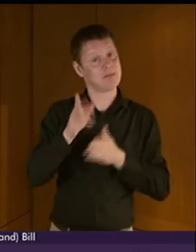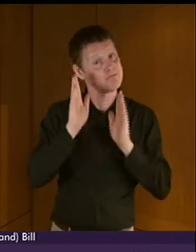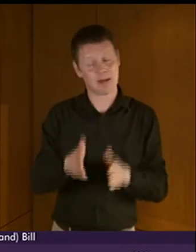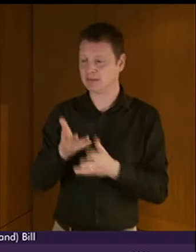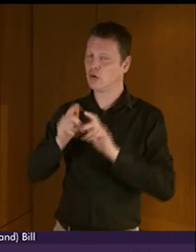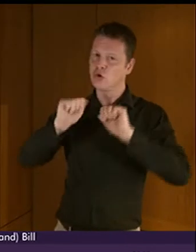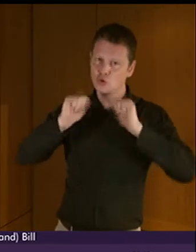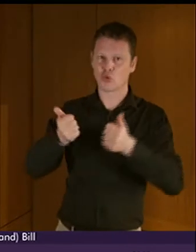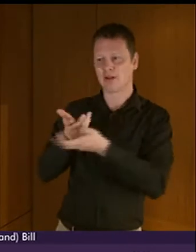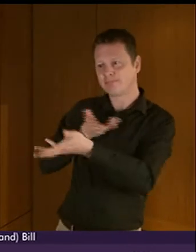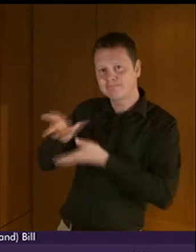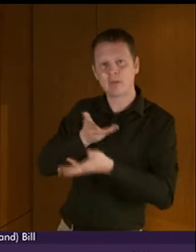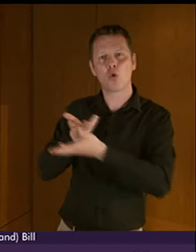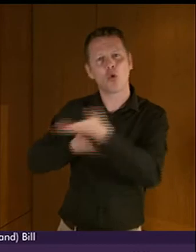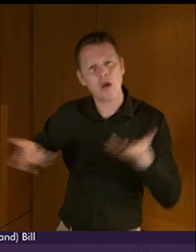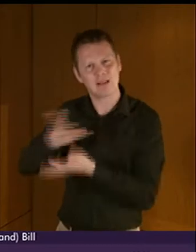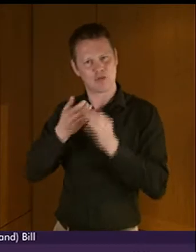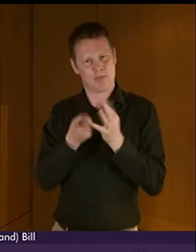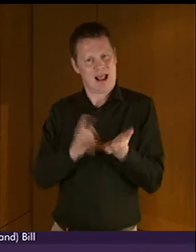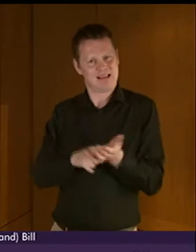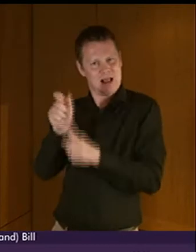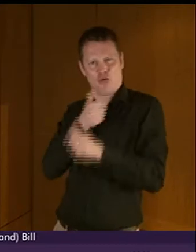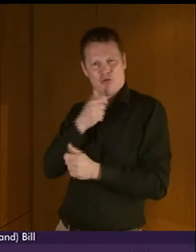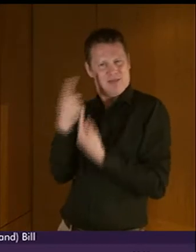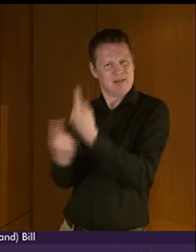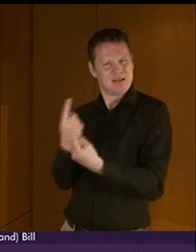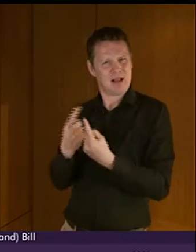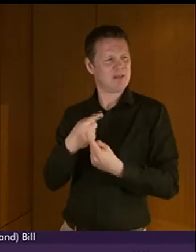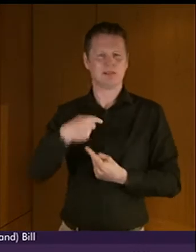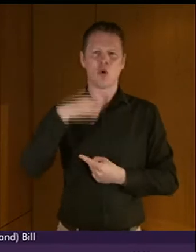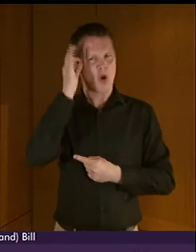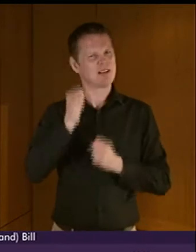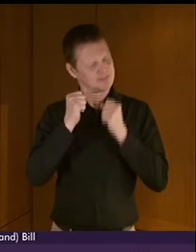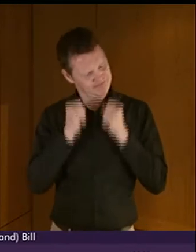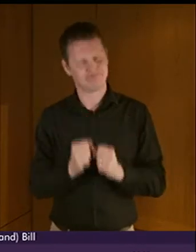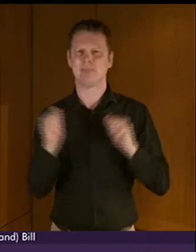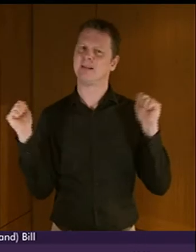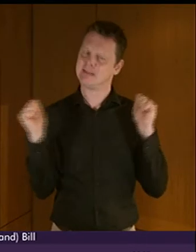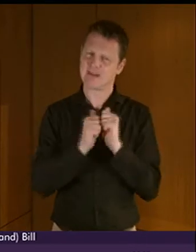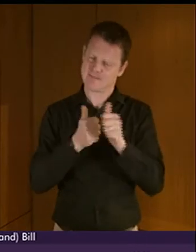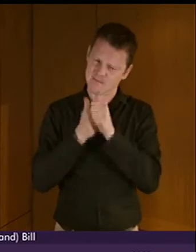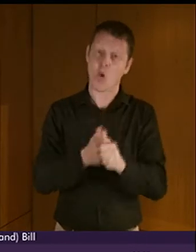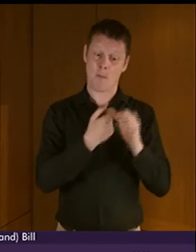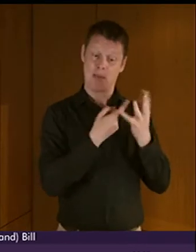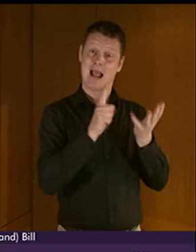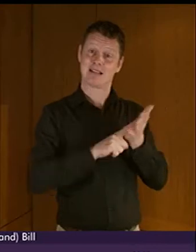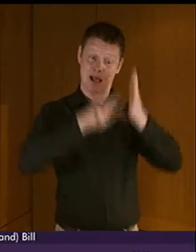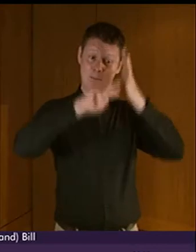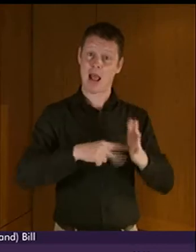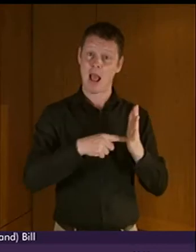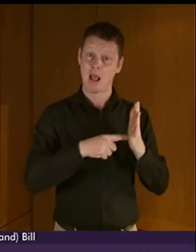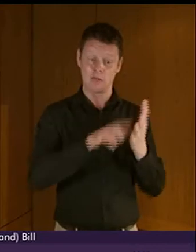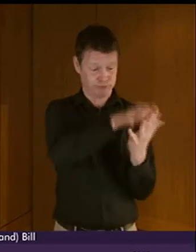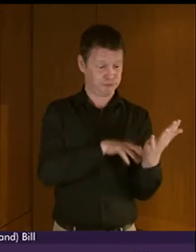crucial to the development of meaningful plans. We strongly agree with the view that the bill should require BSL plans to be made available